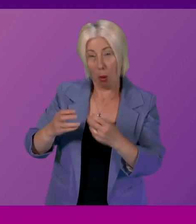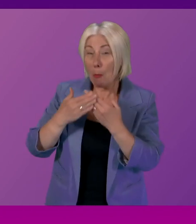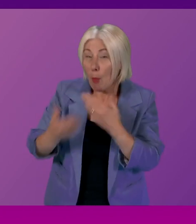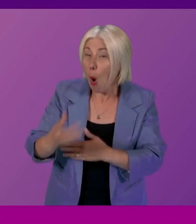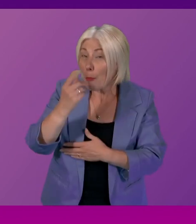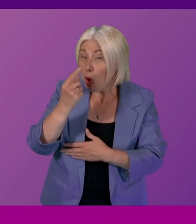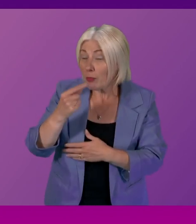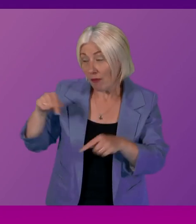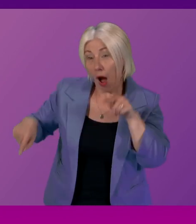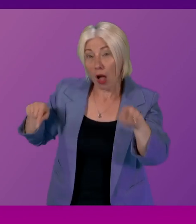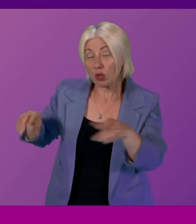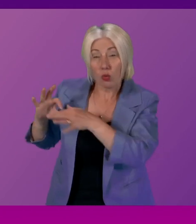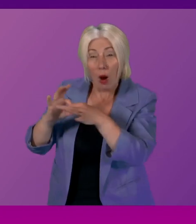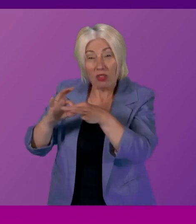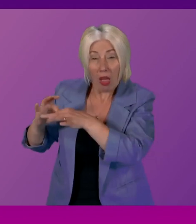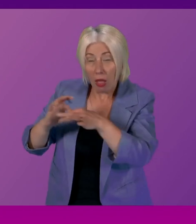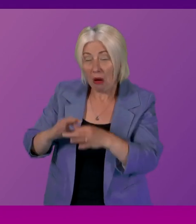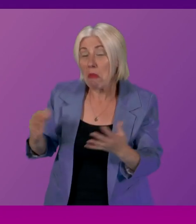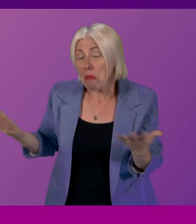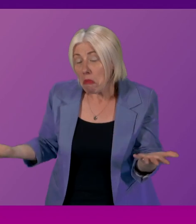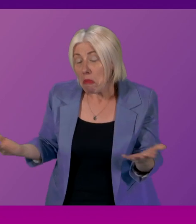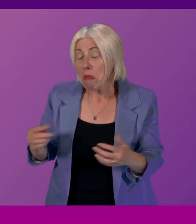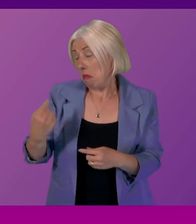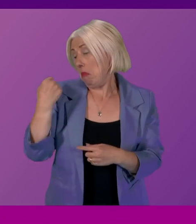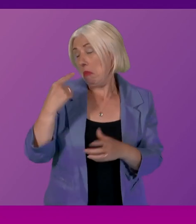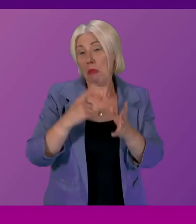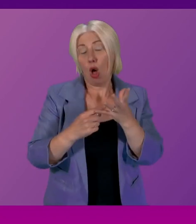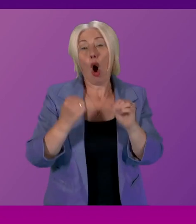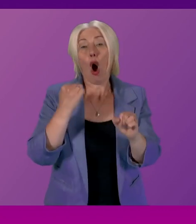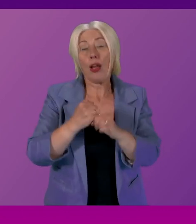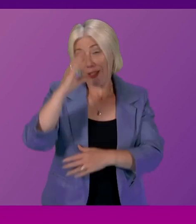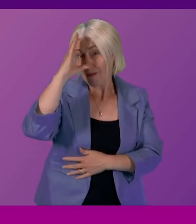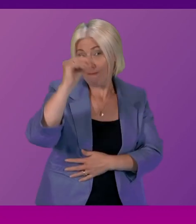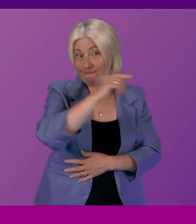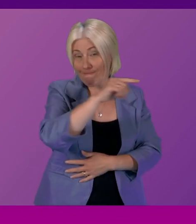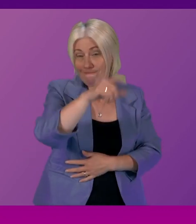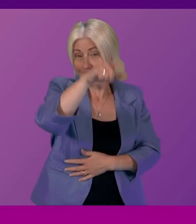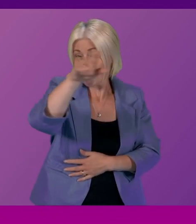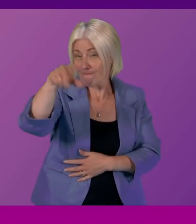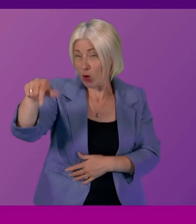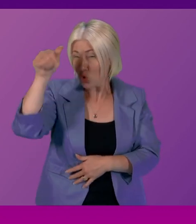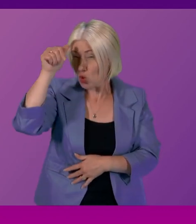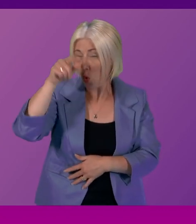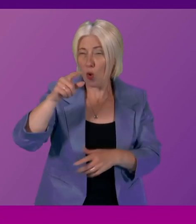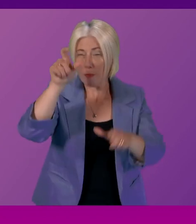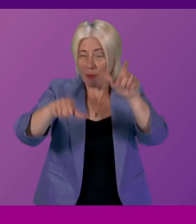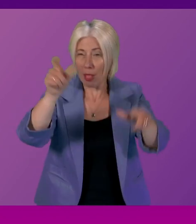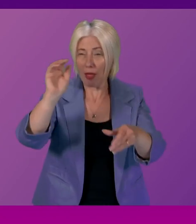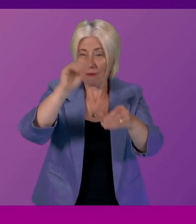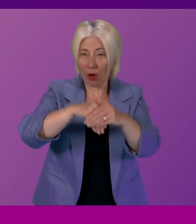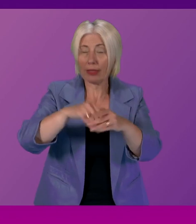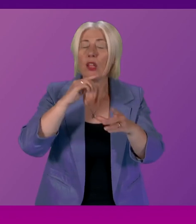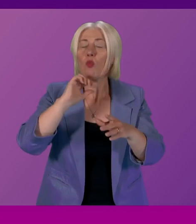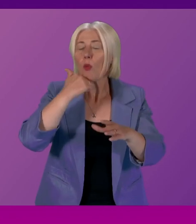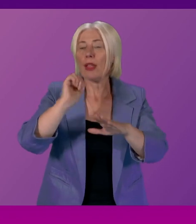and in that regard in August we did advise stakeholders as I think the member will be aware of our intention to